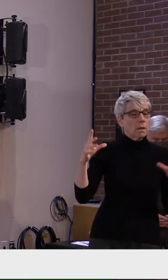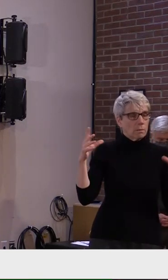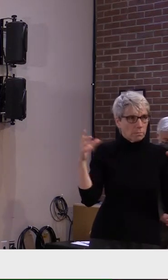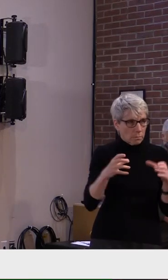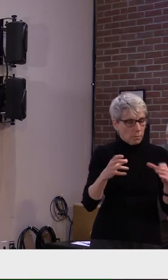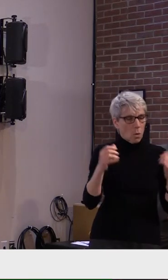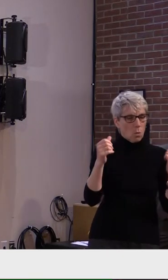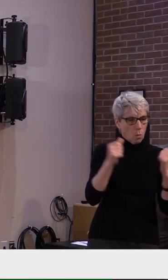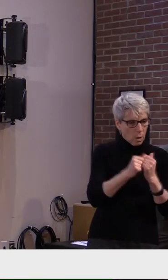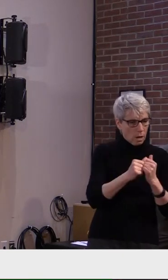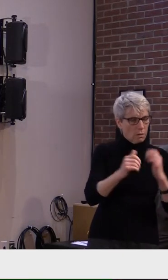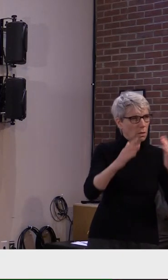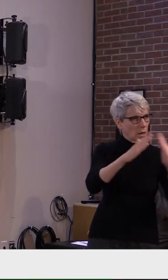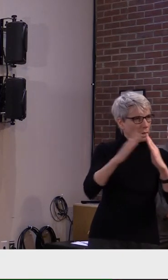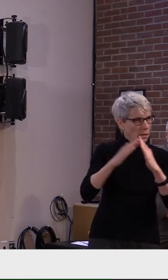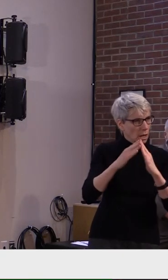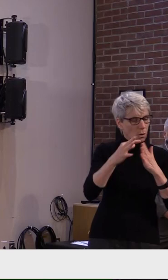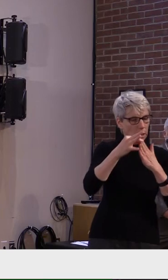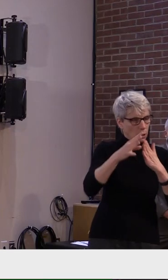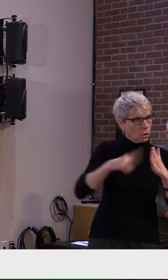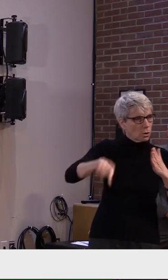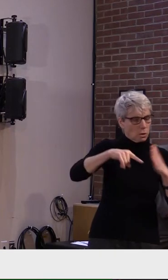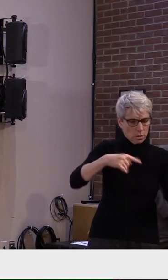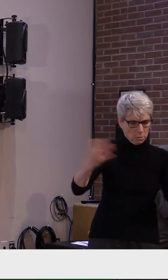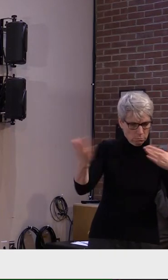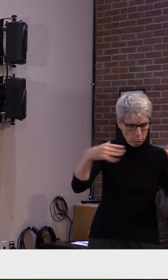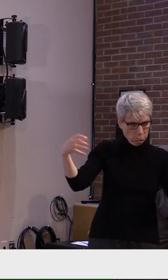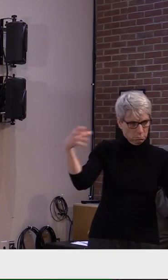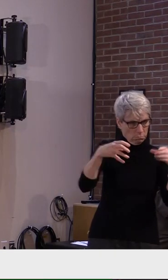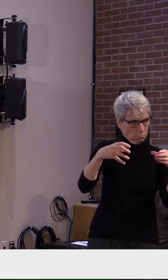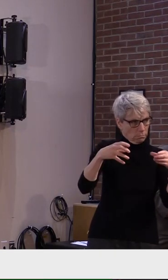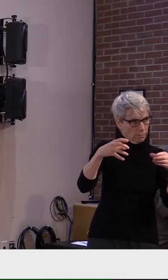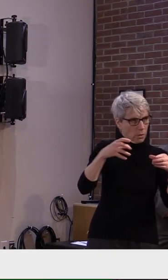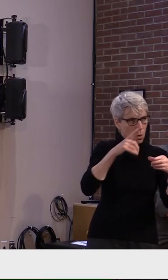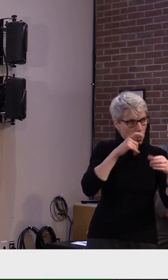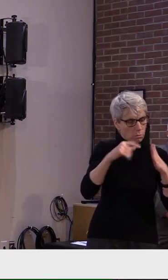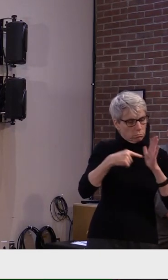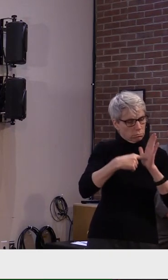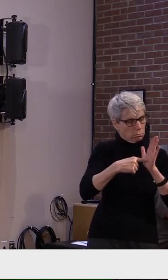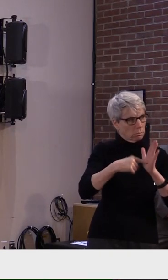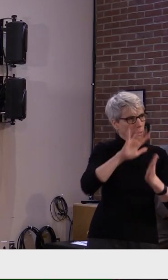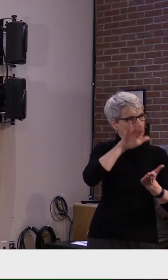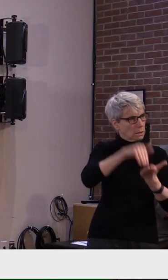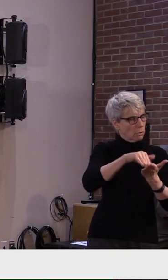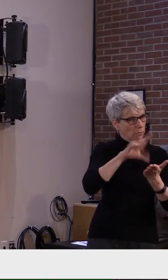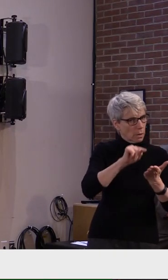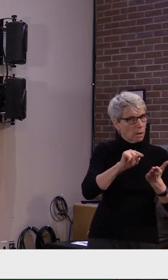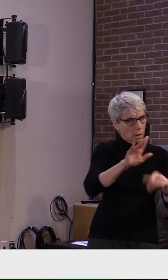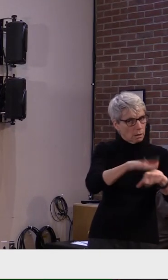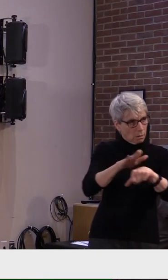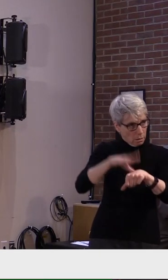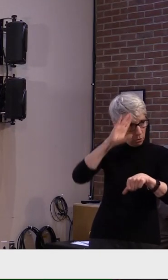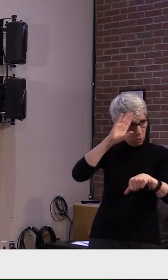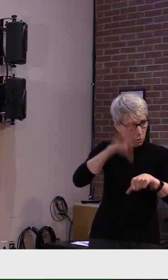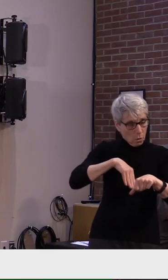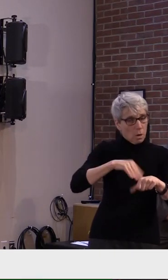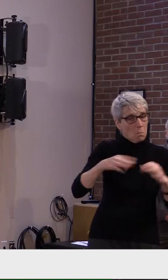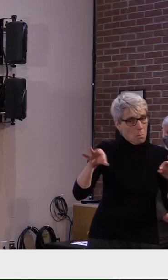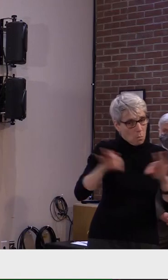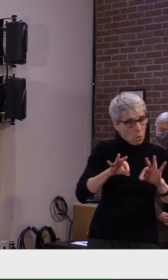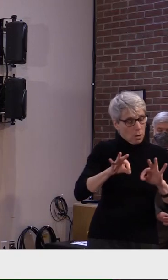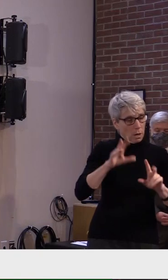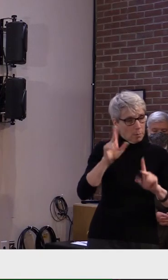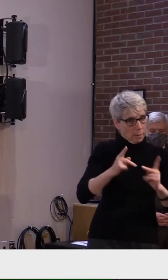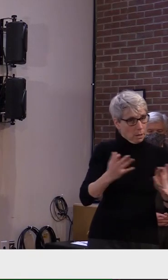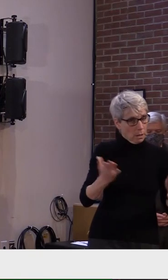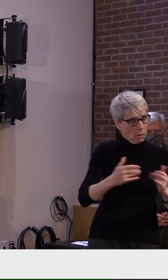to step up our response and focus on making sure Vermonters are following health guidance, as we do throughout the